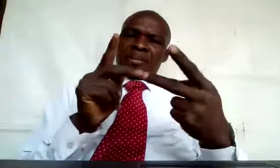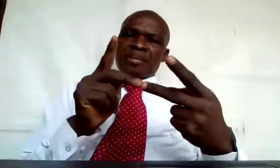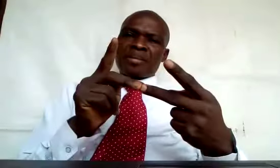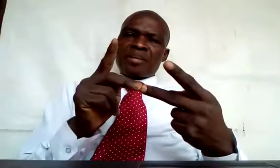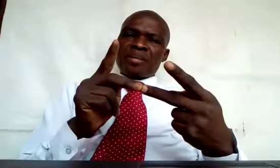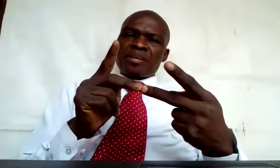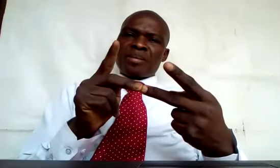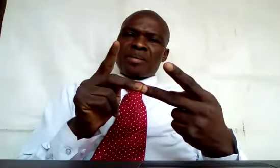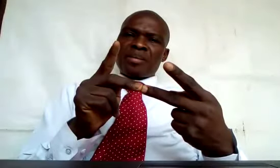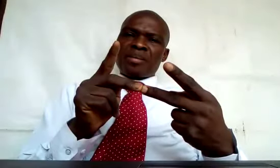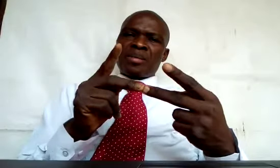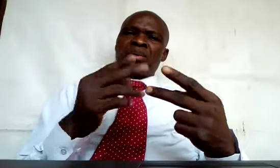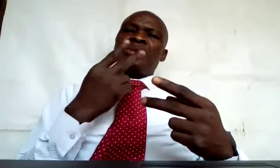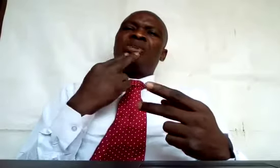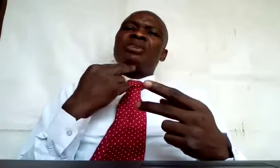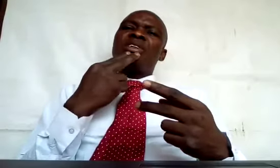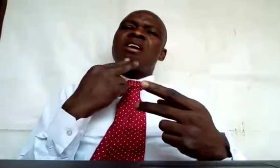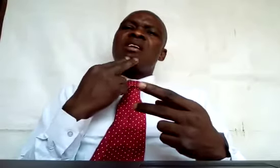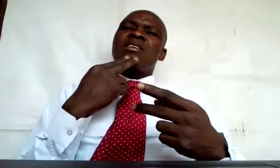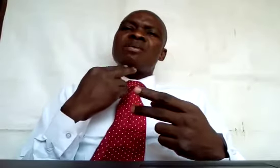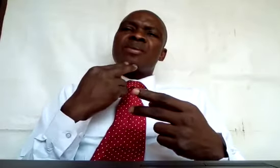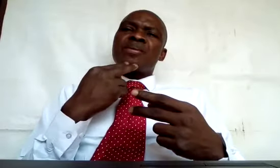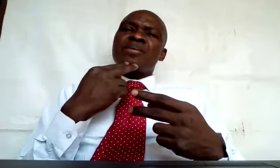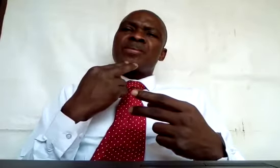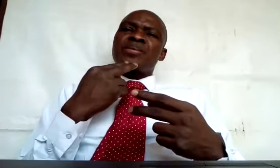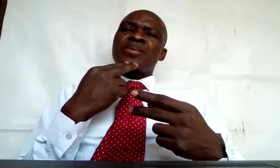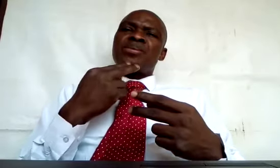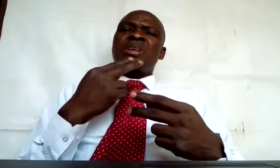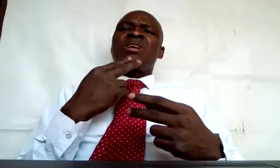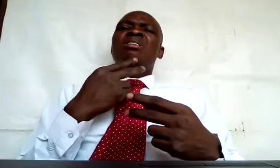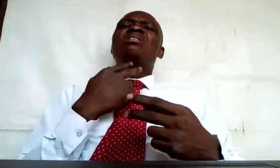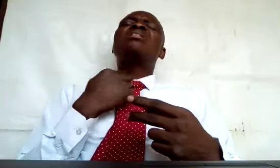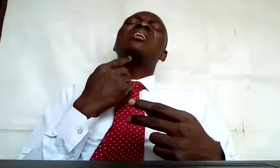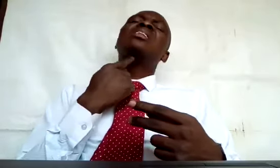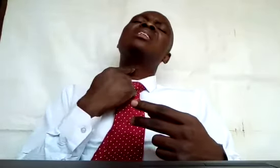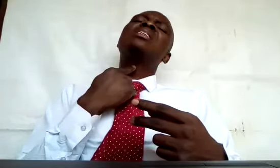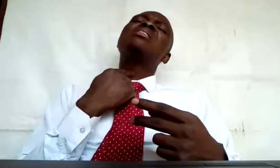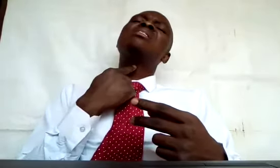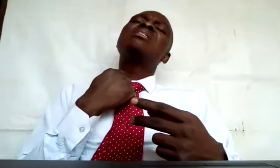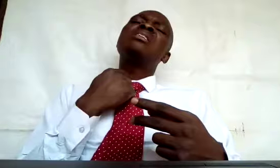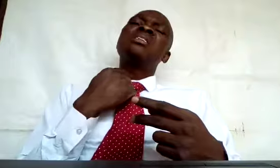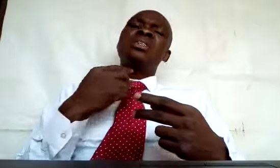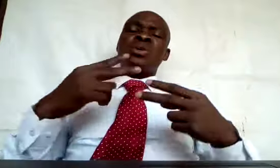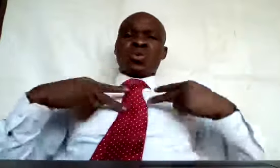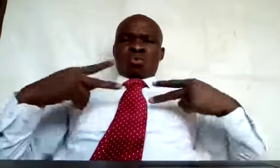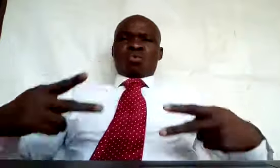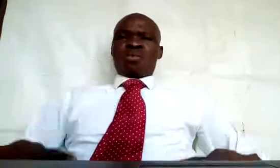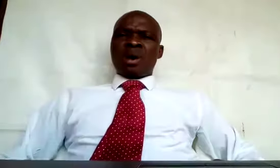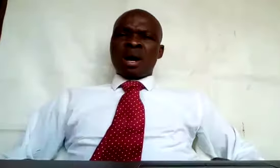sugar, thirsty, human, and